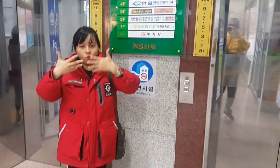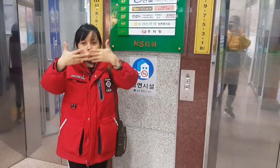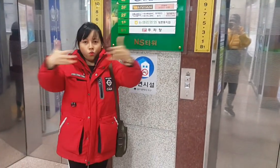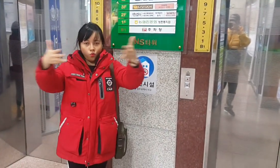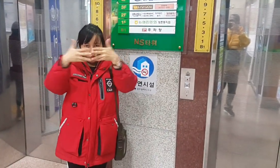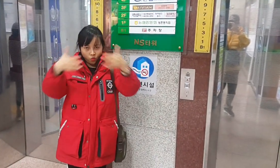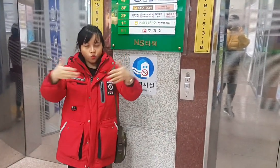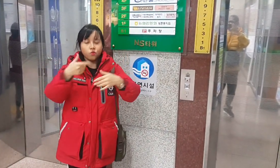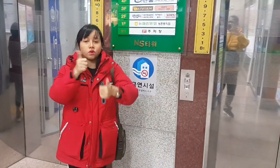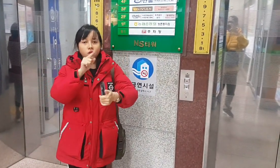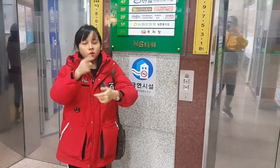I was able